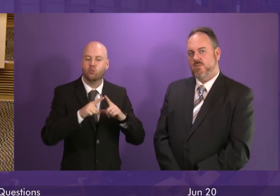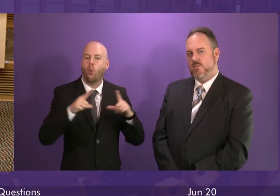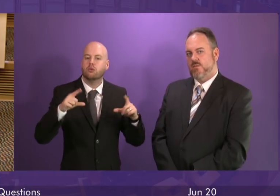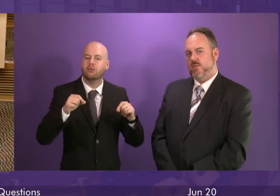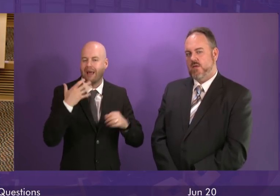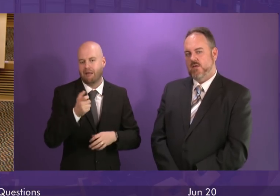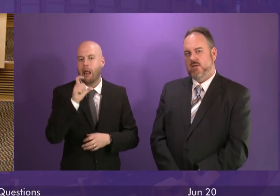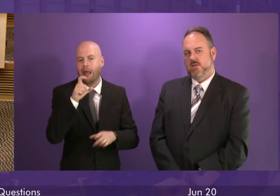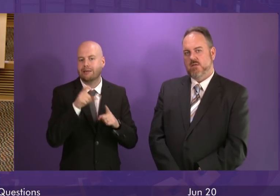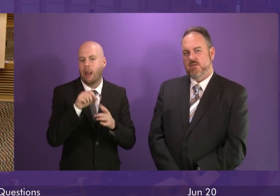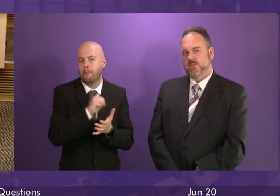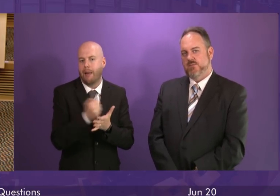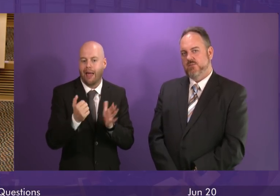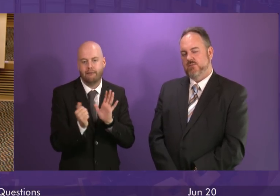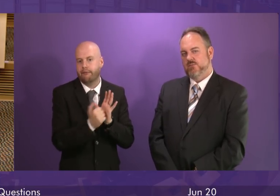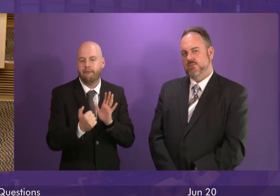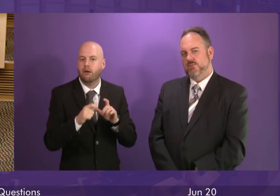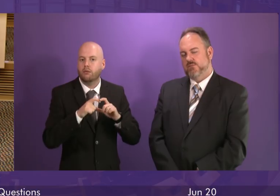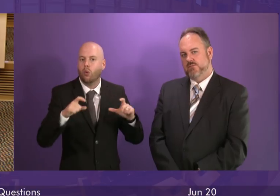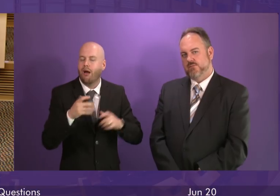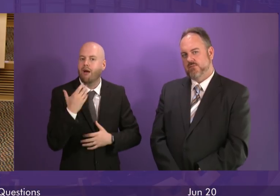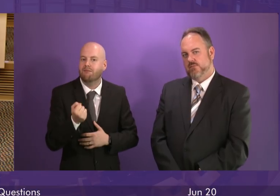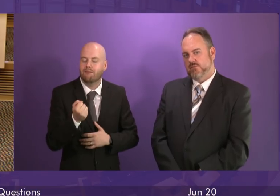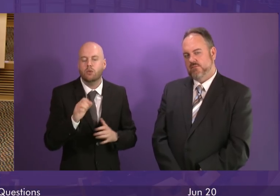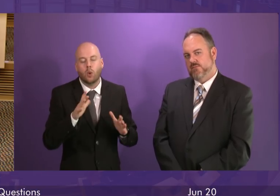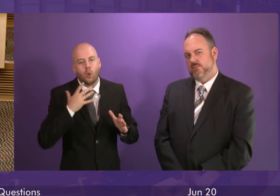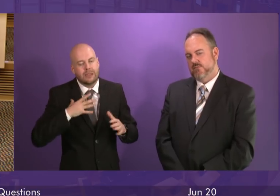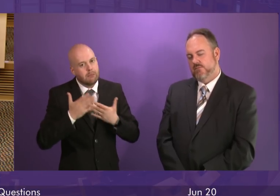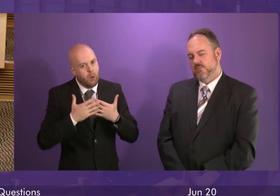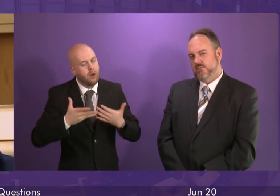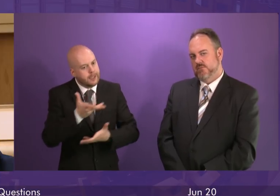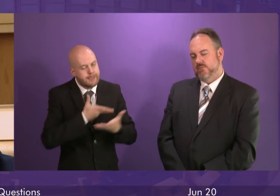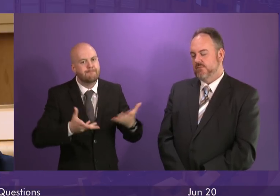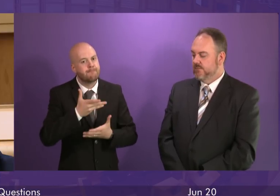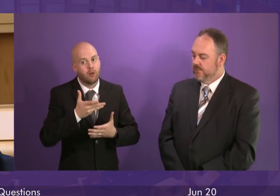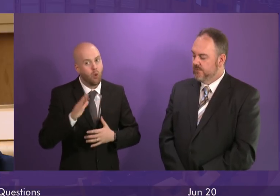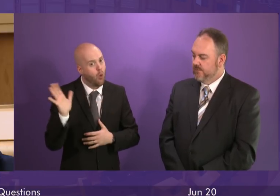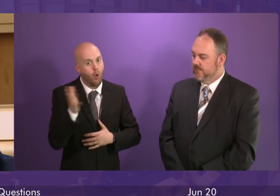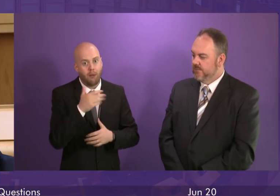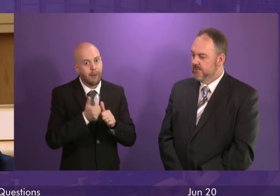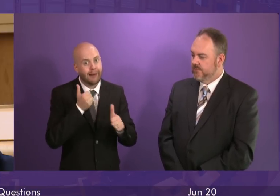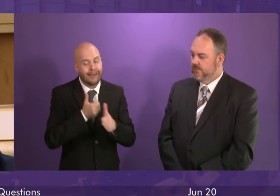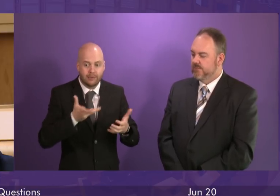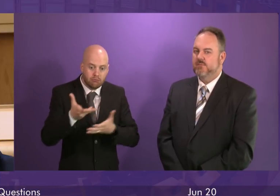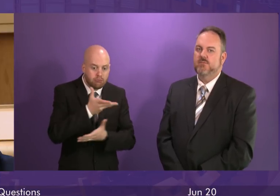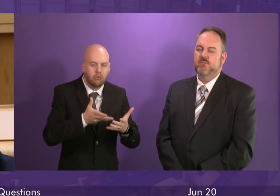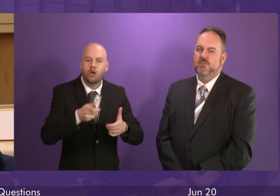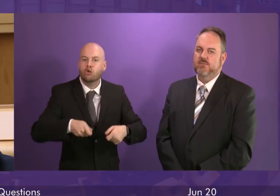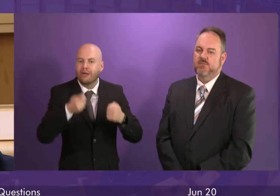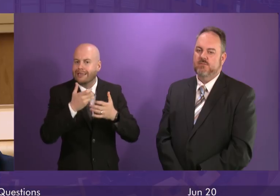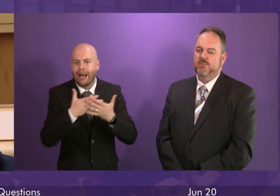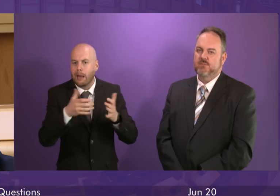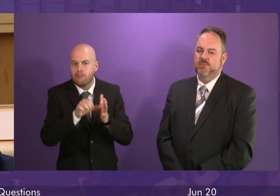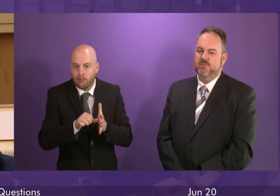as well so we will continue as we do with all banks all companies to discuss these issues with them raise any concerns we've got and support them